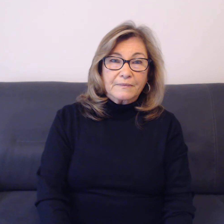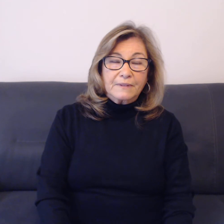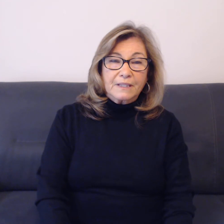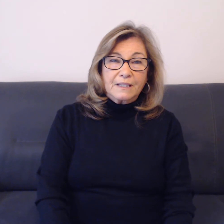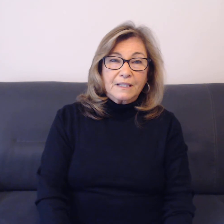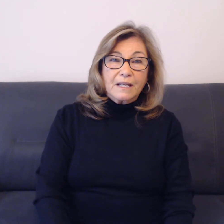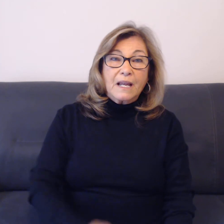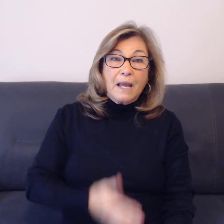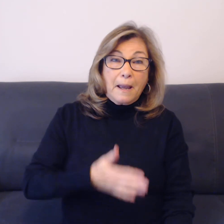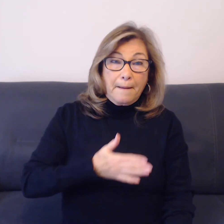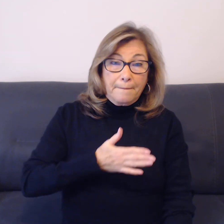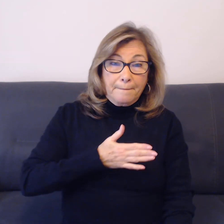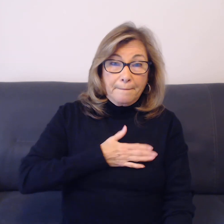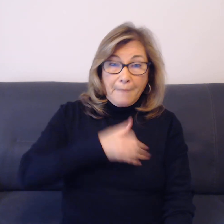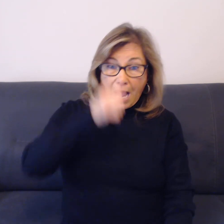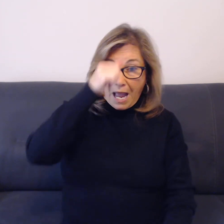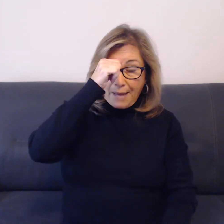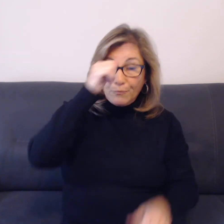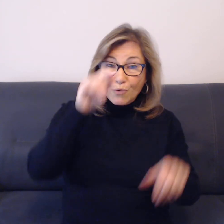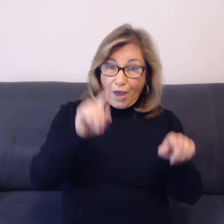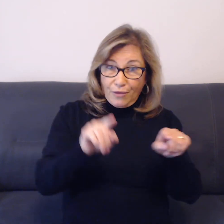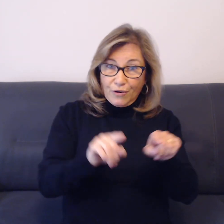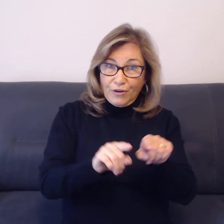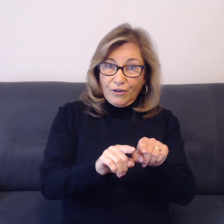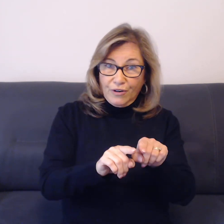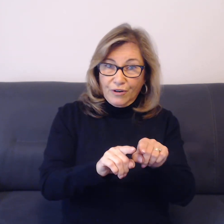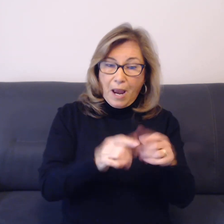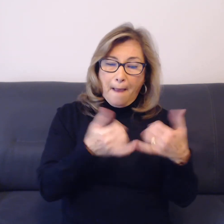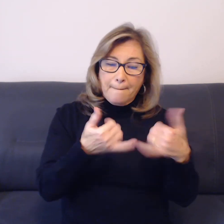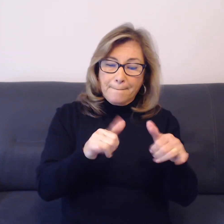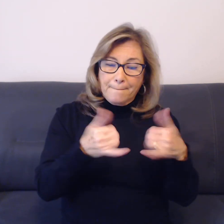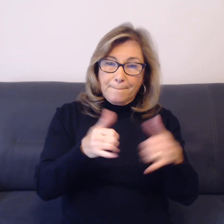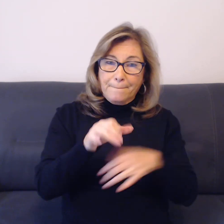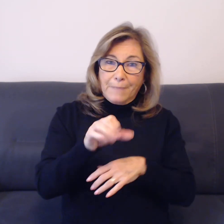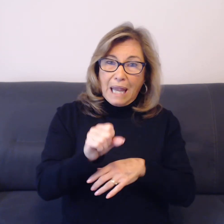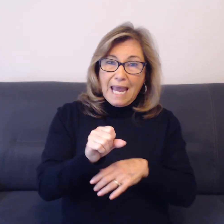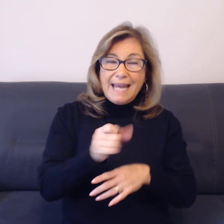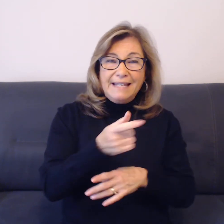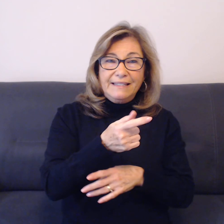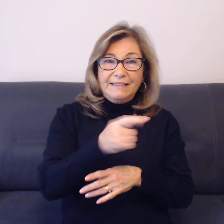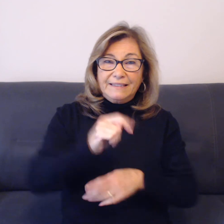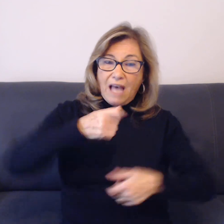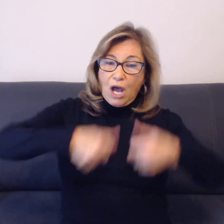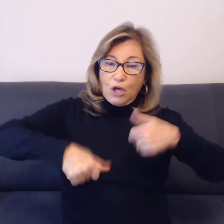My brother plays the drums in the band.